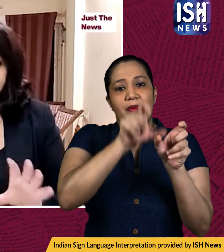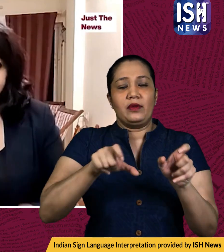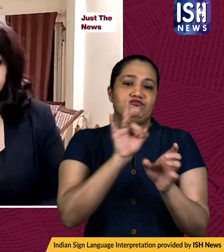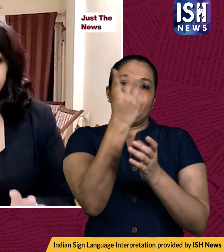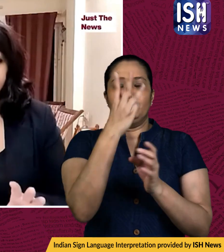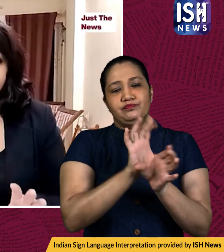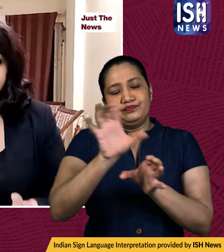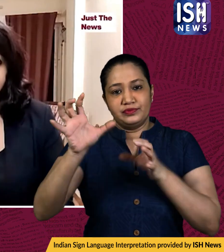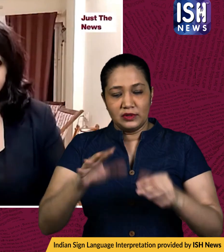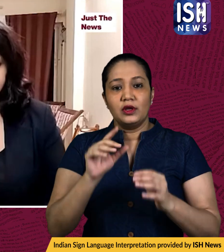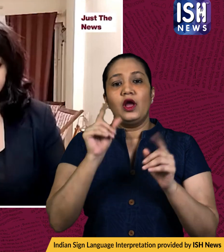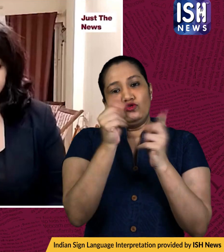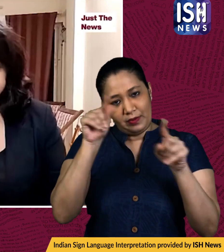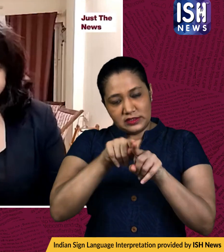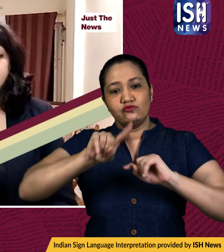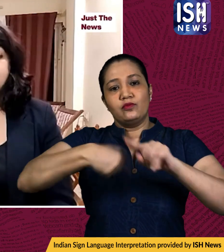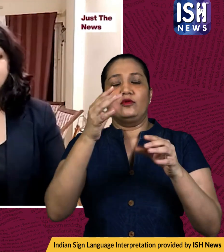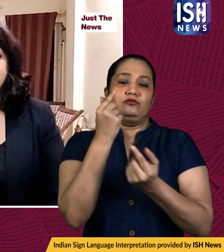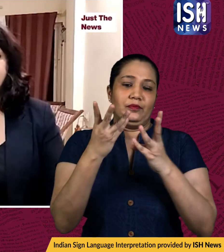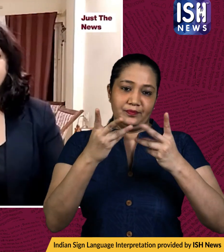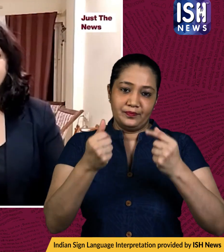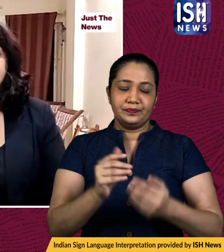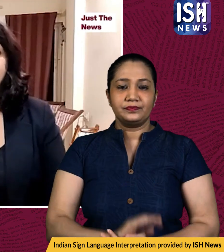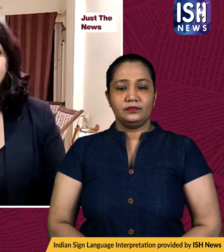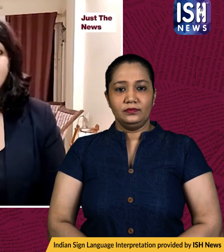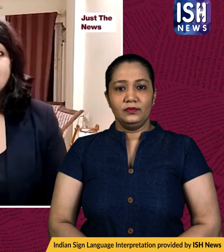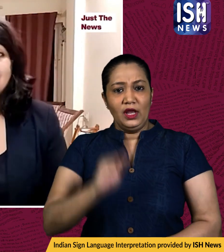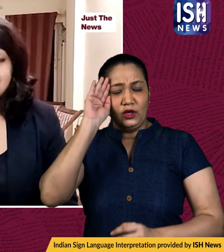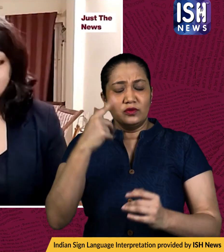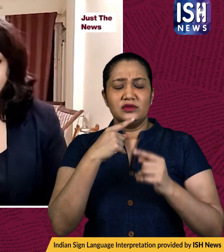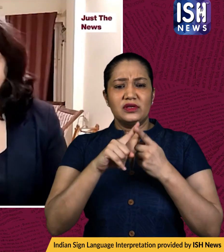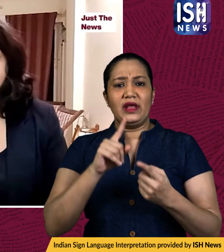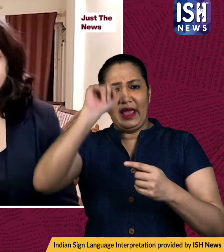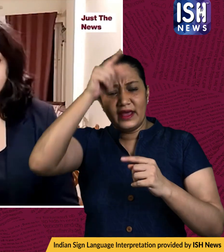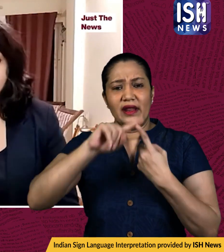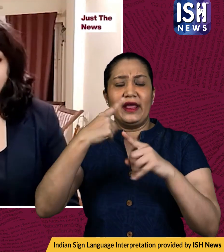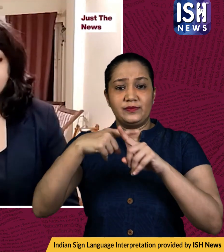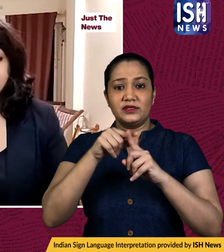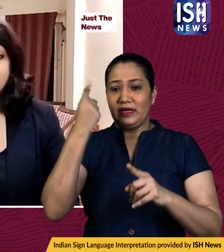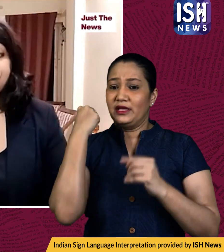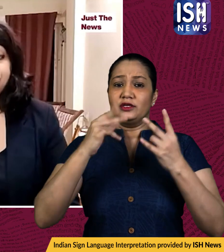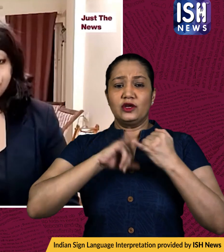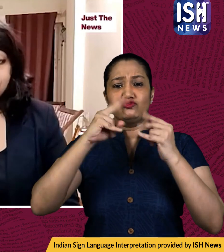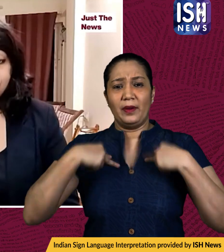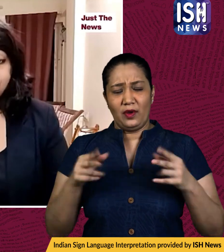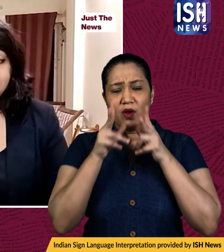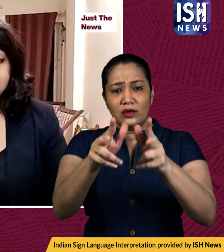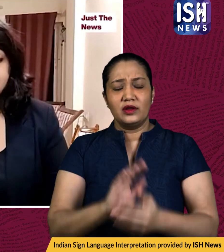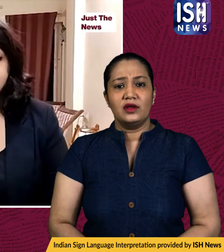including utah pradesh also in the news according to a report by the indian express the supreme court yesterday refused to hear a plea seeking